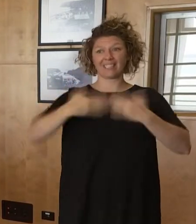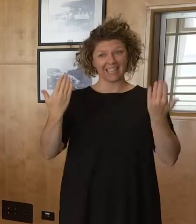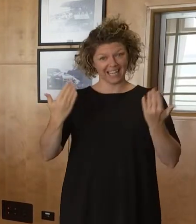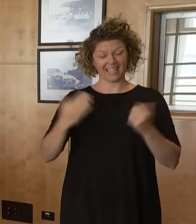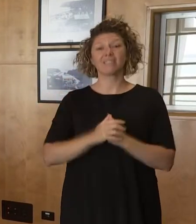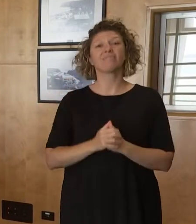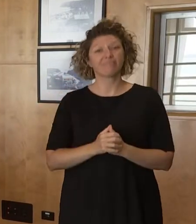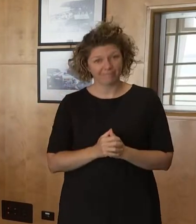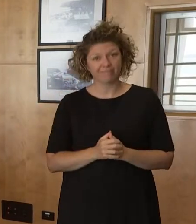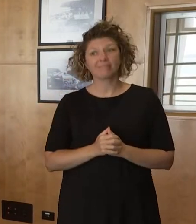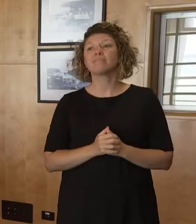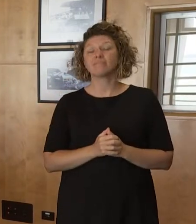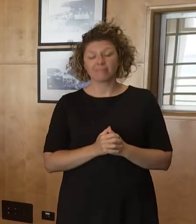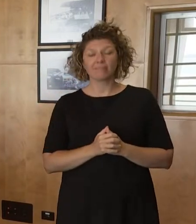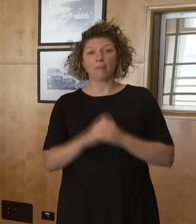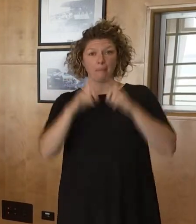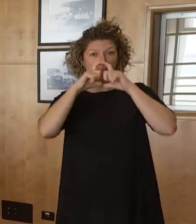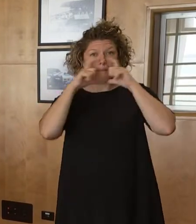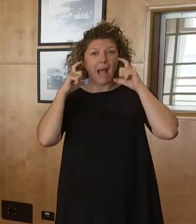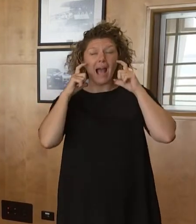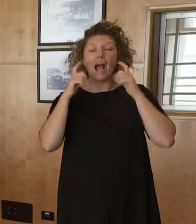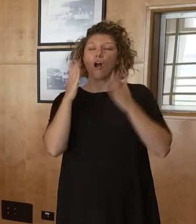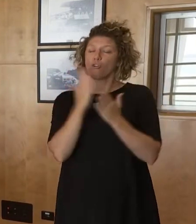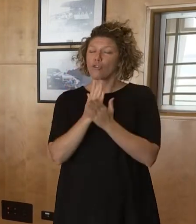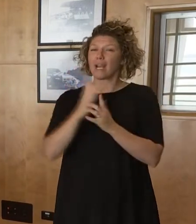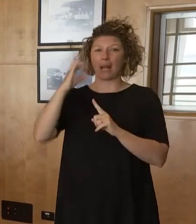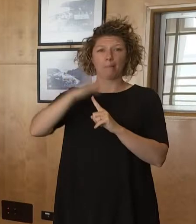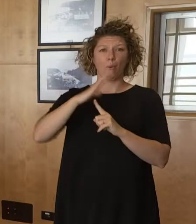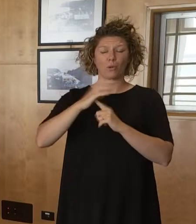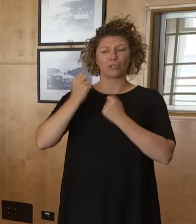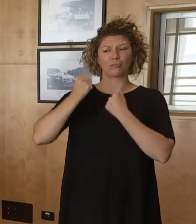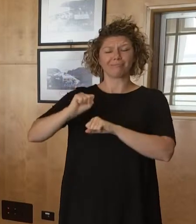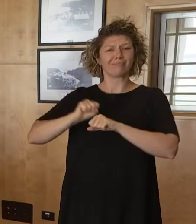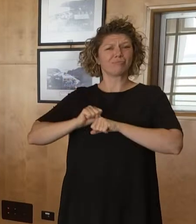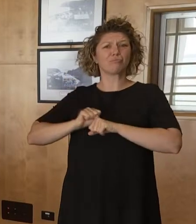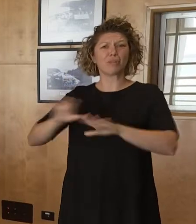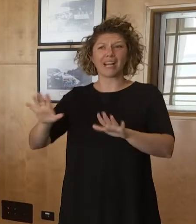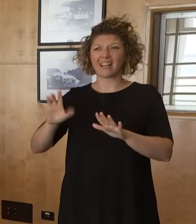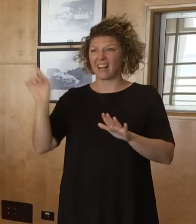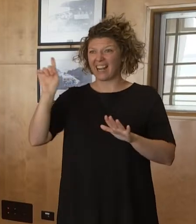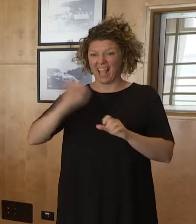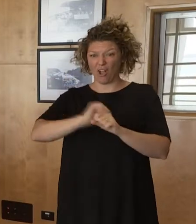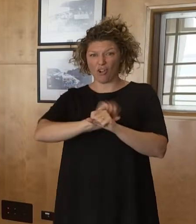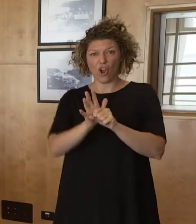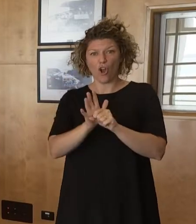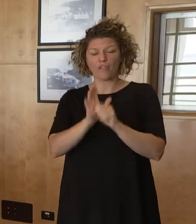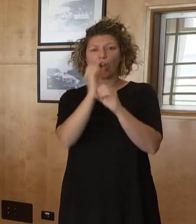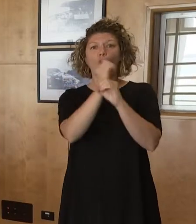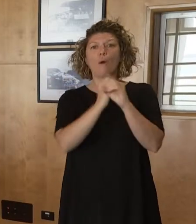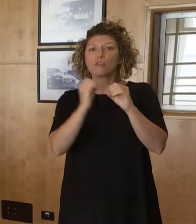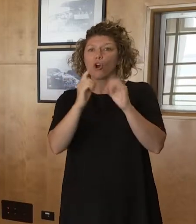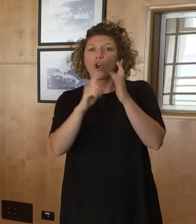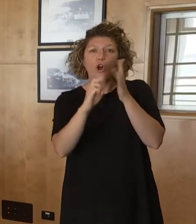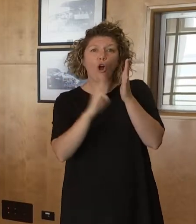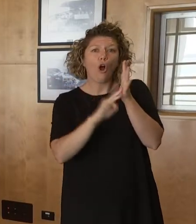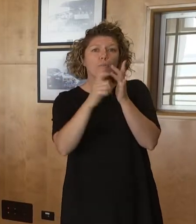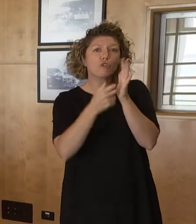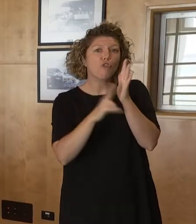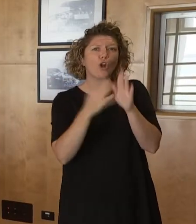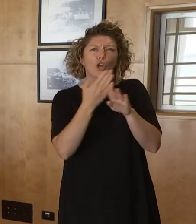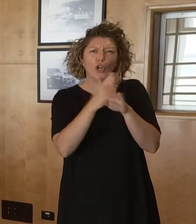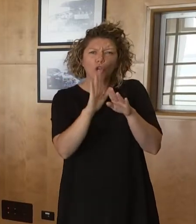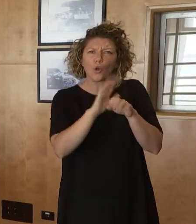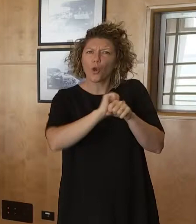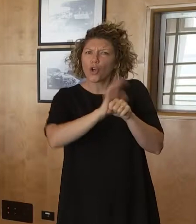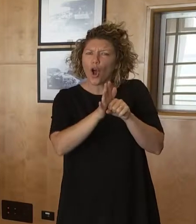that masks are a really vital tool in stopping the spread of COVID particularly with Omicron and Dr. Murdoch can speak to that. So it'll be